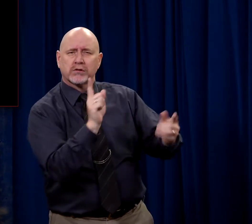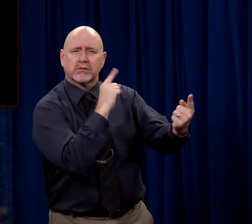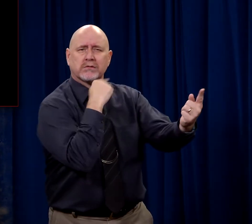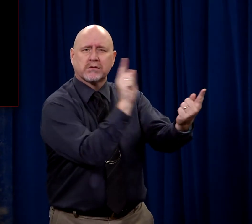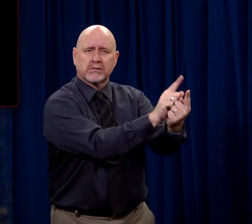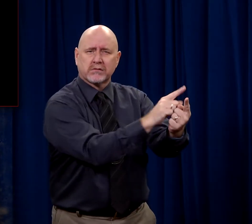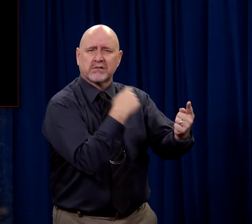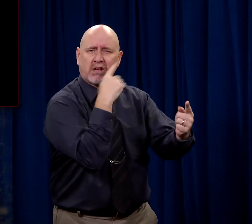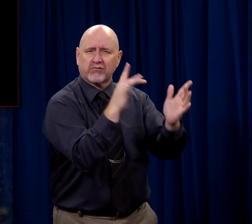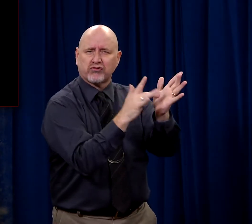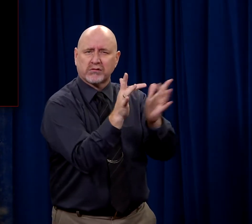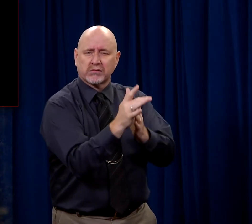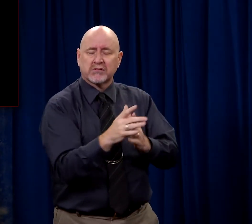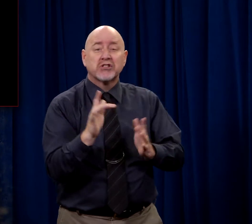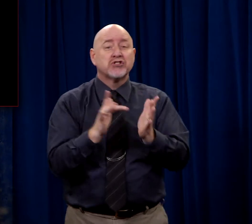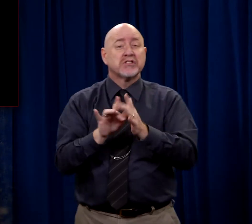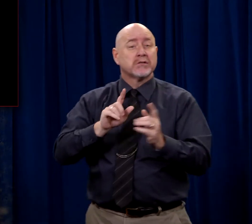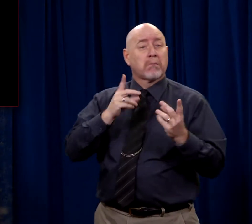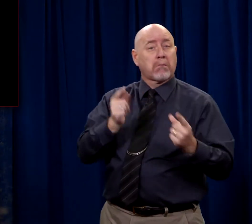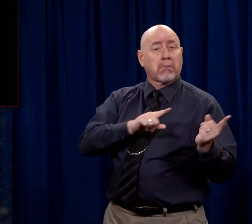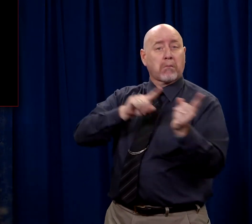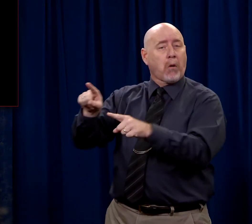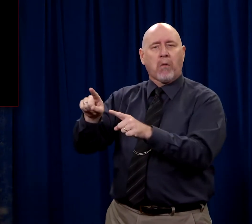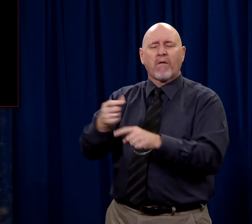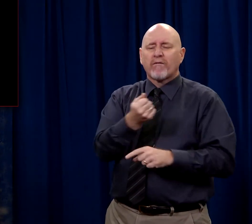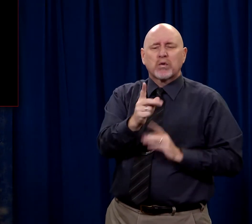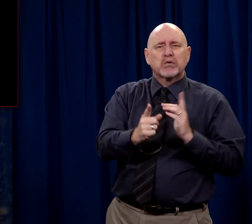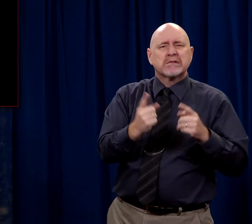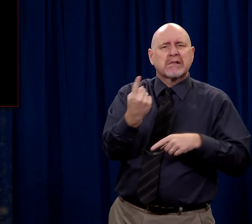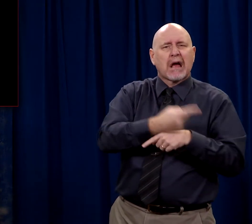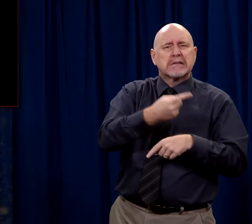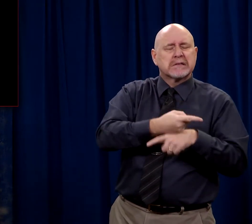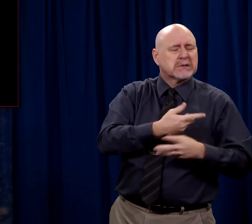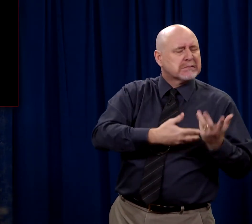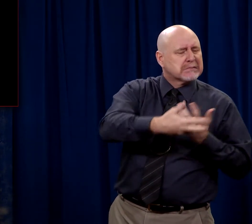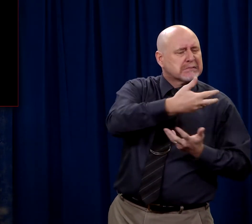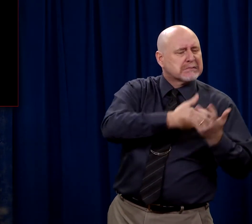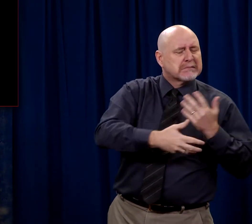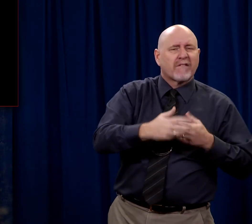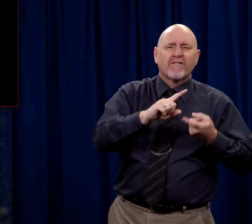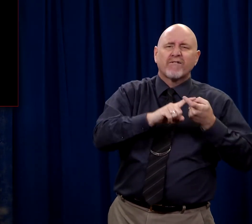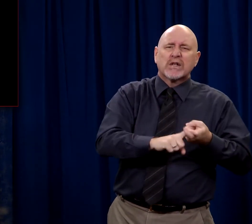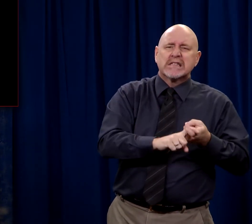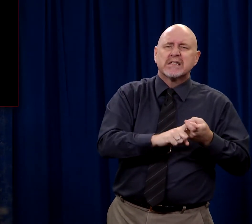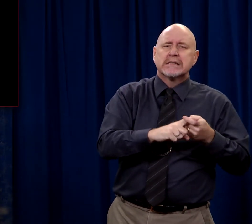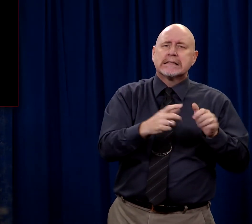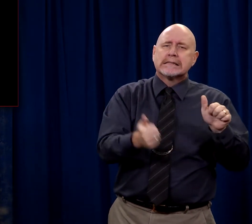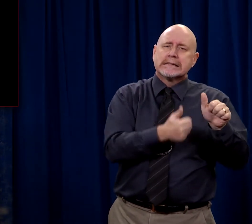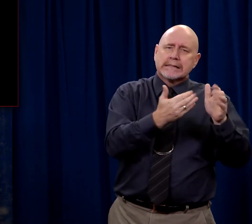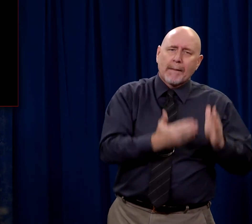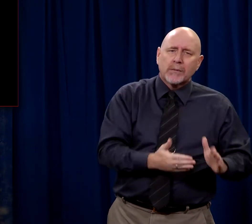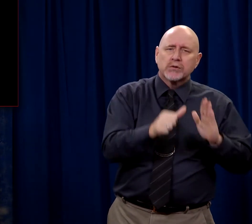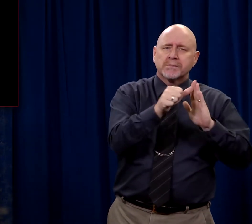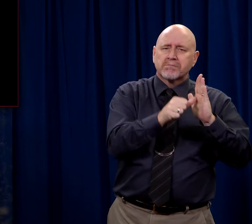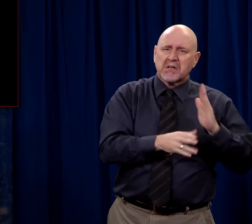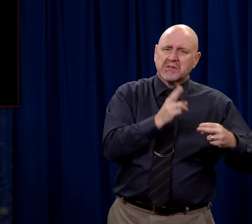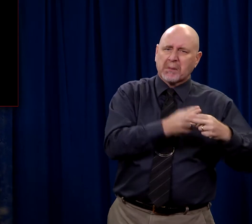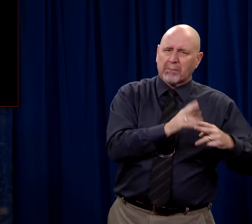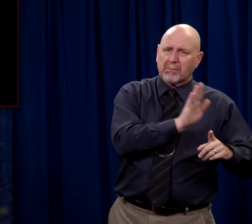Jesus waited a couple of days. He told his followers, his closest friends who were called his disciples or his apostles.